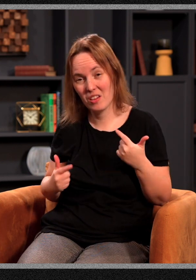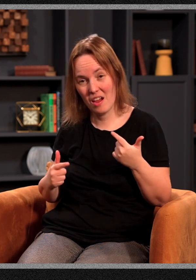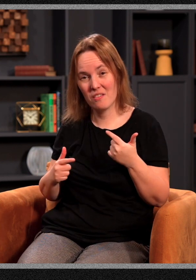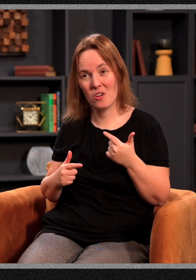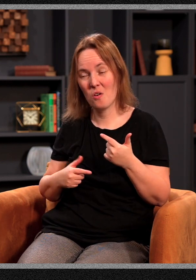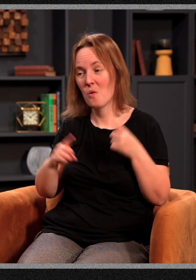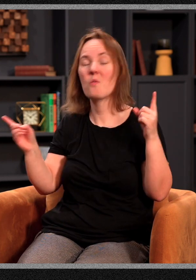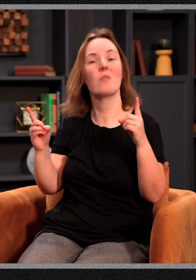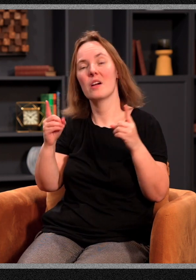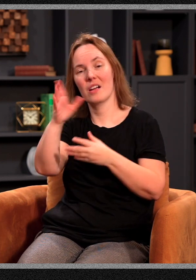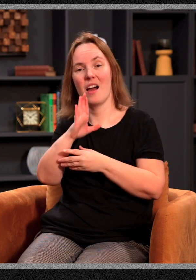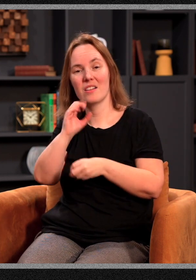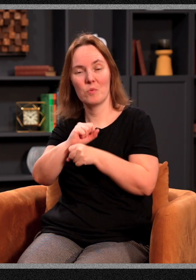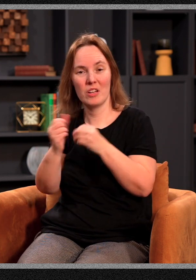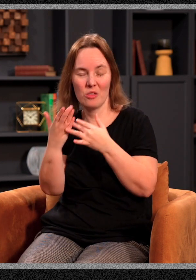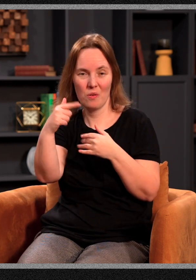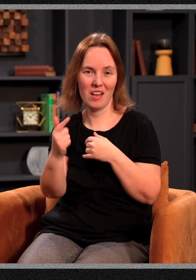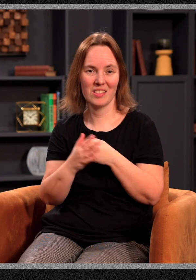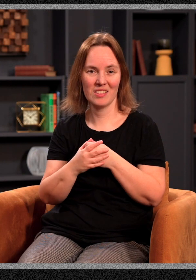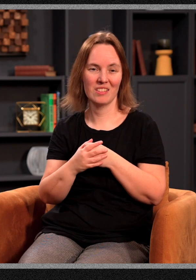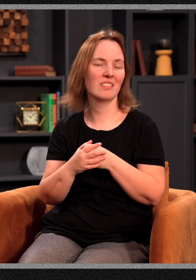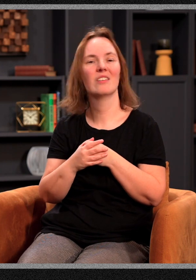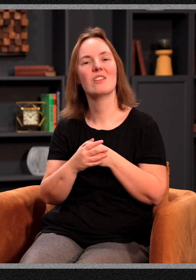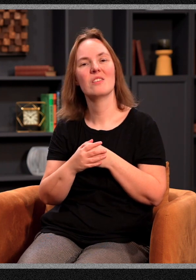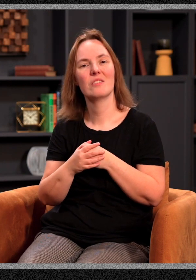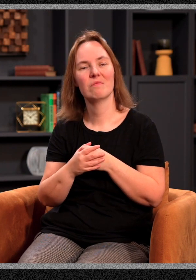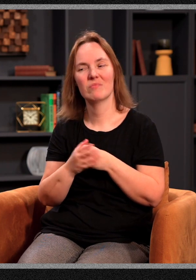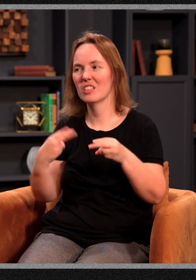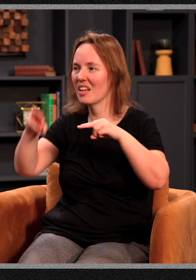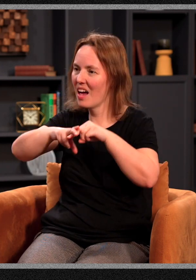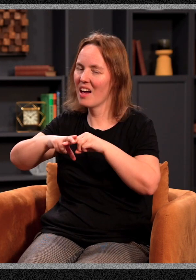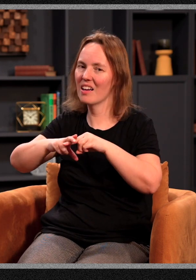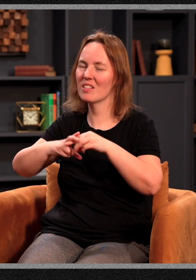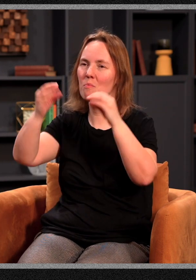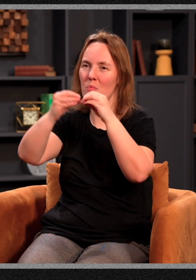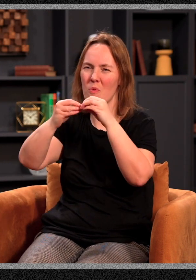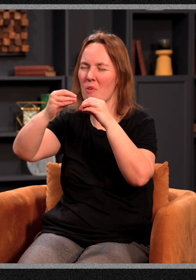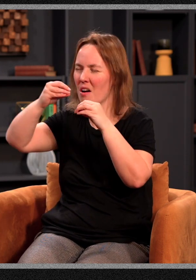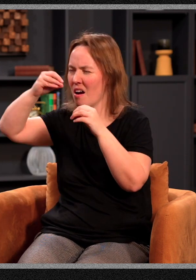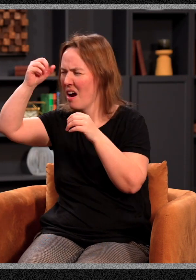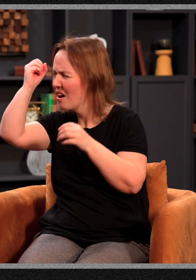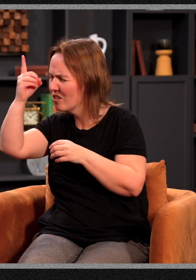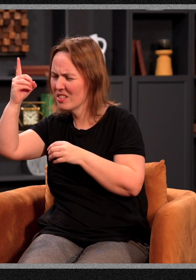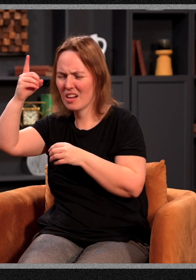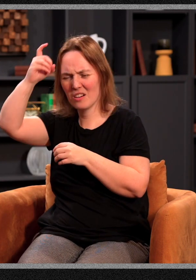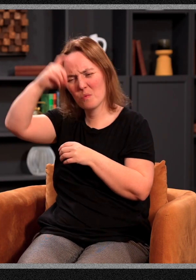where God is working through us, where God just adds a different dimension of insight, of wisdom, of